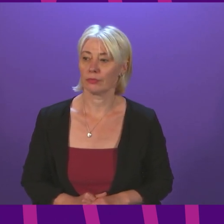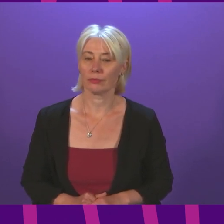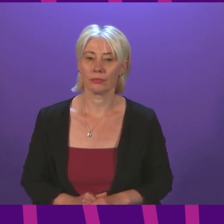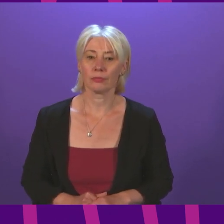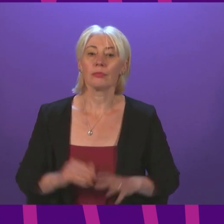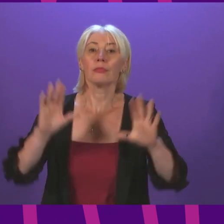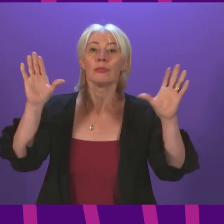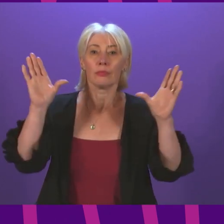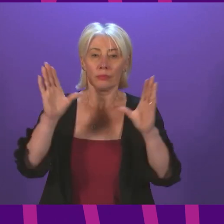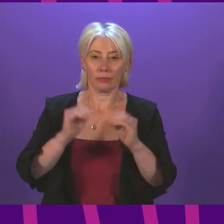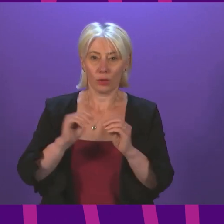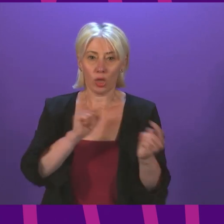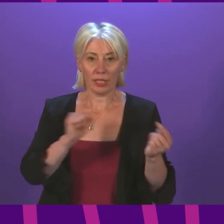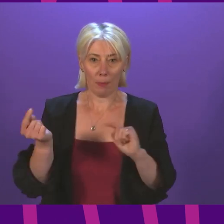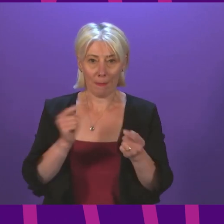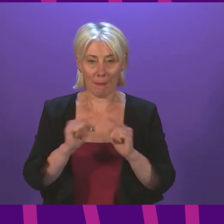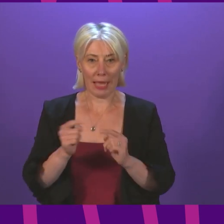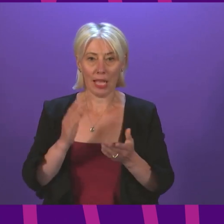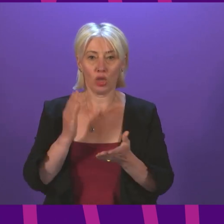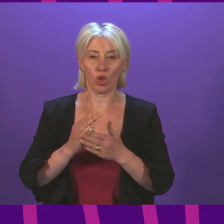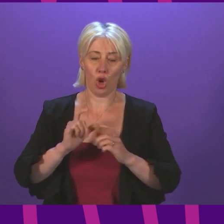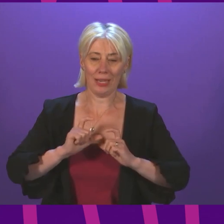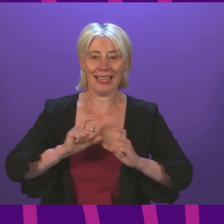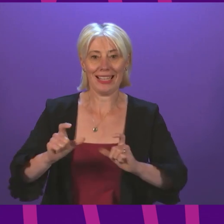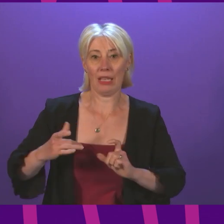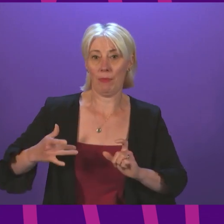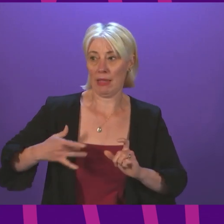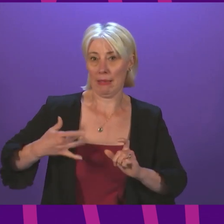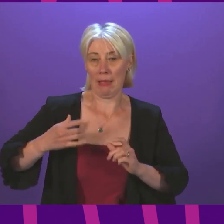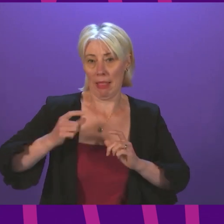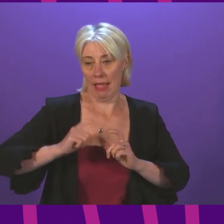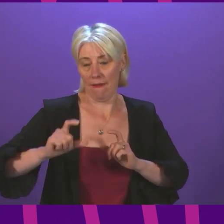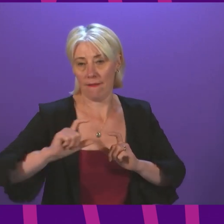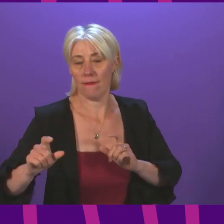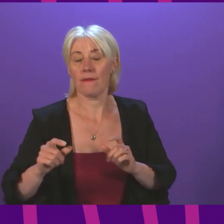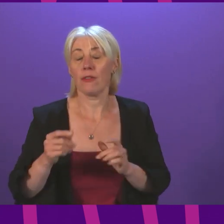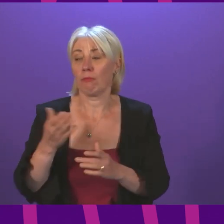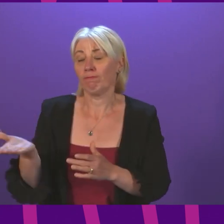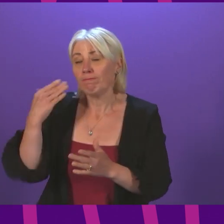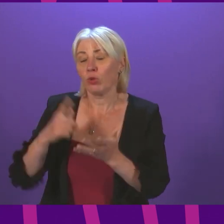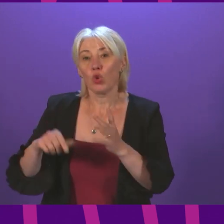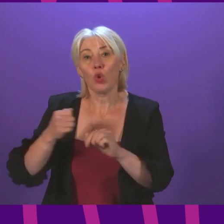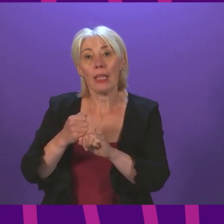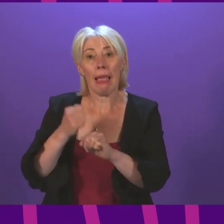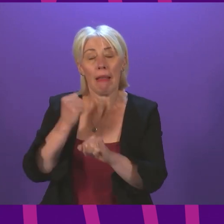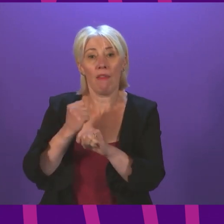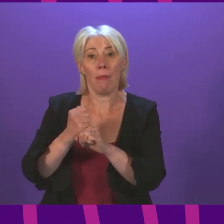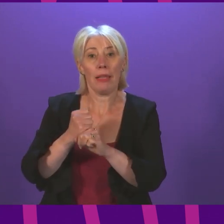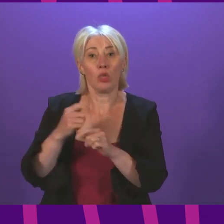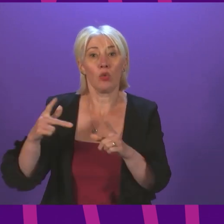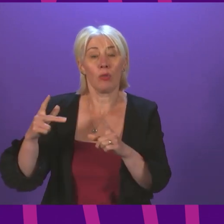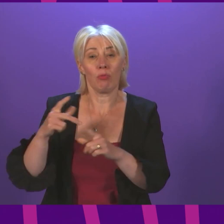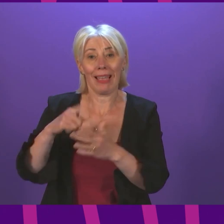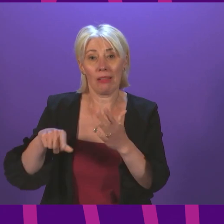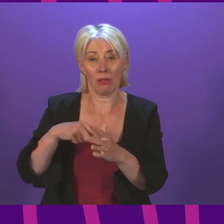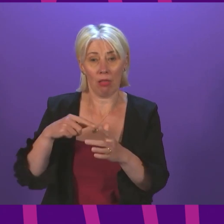That concludes the debate on Keeping the Lifeline, a call to the UK Government to cancel their cut to universal credit. It's now time